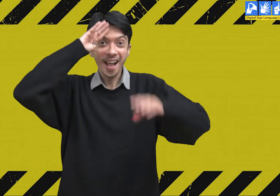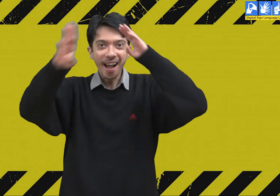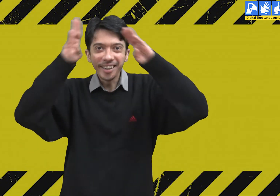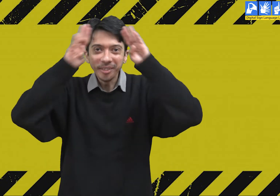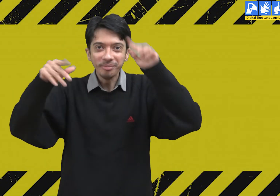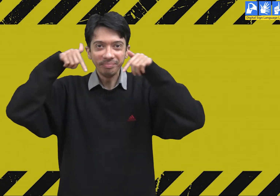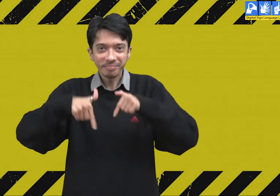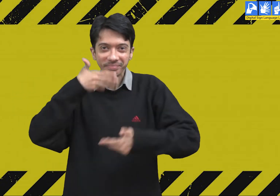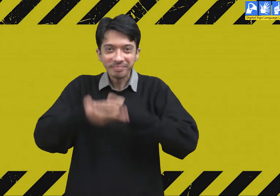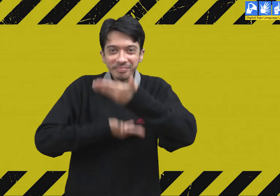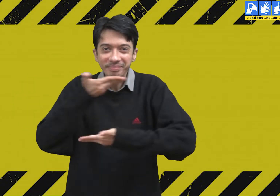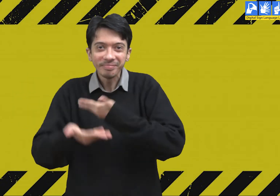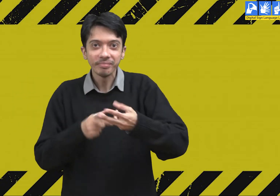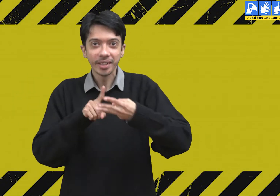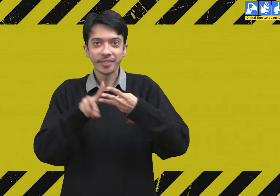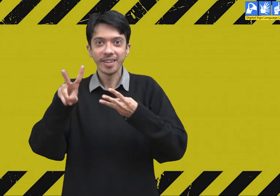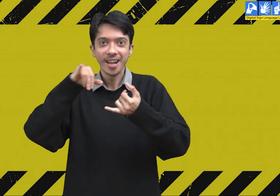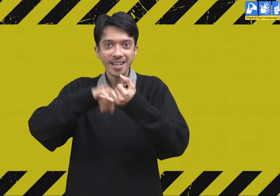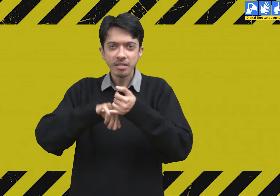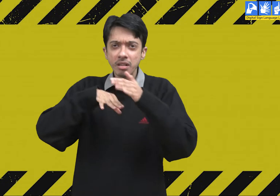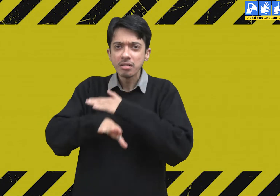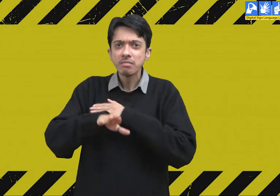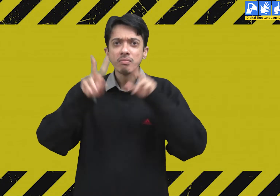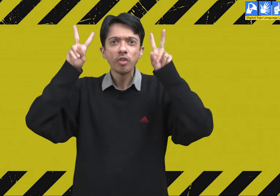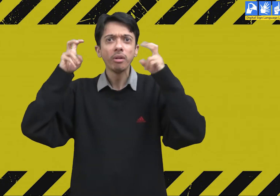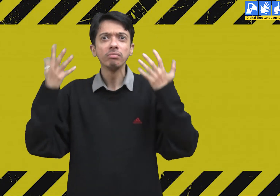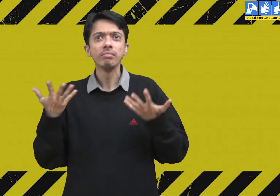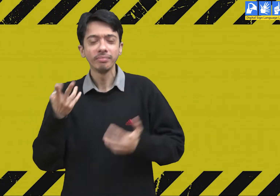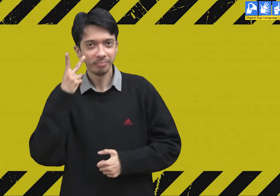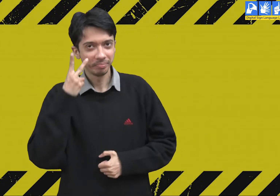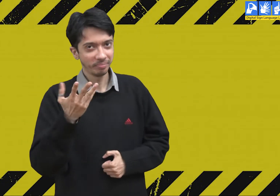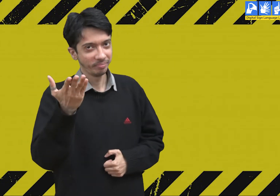Hello everyone. Today I am going to teach you a chapter of EVS. Look at the topic.